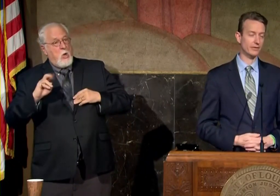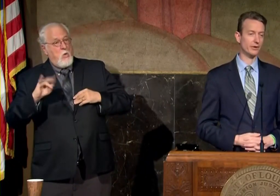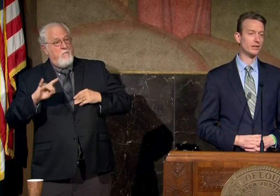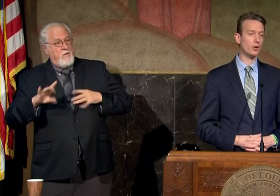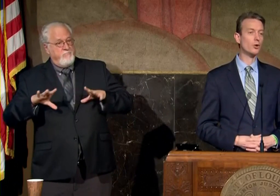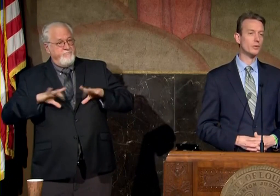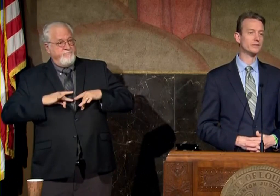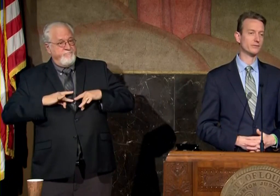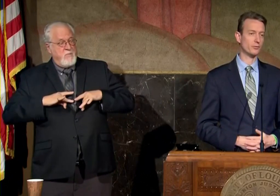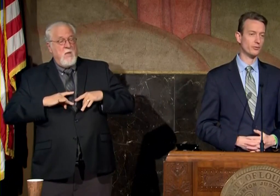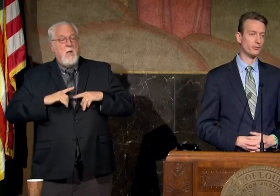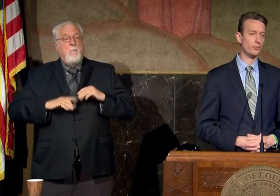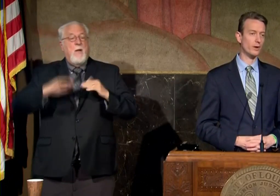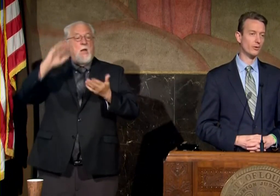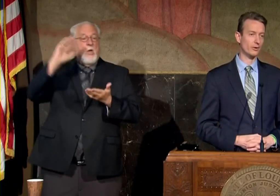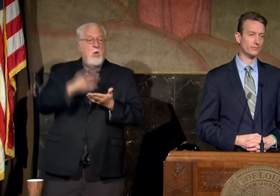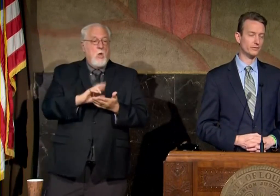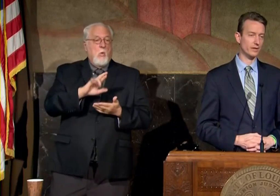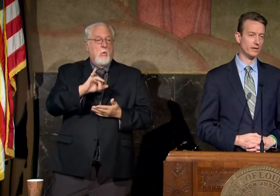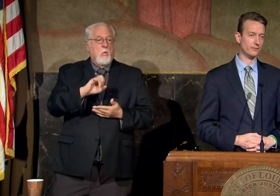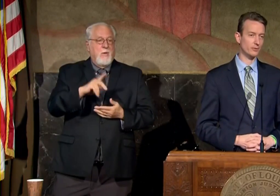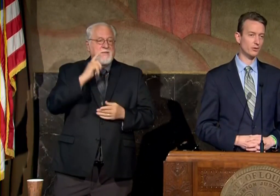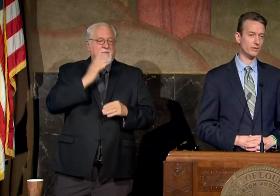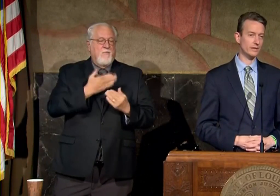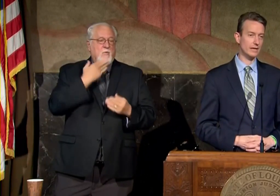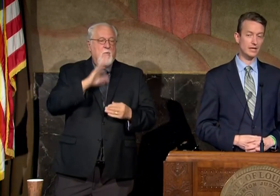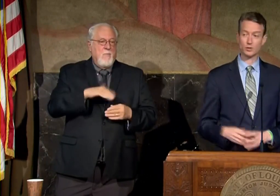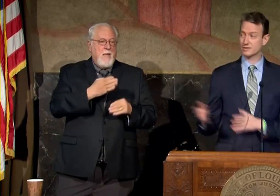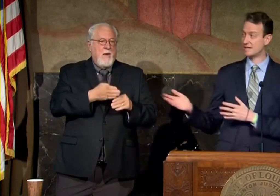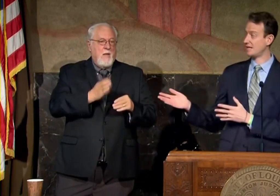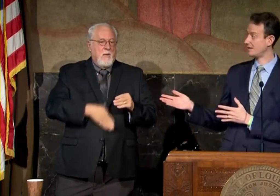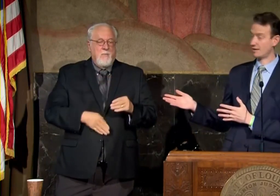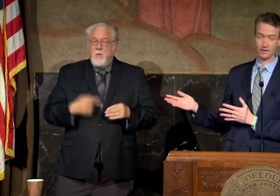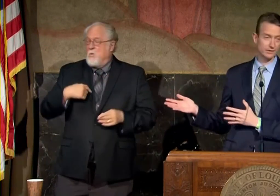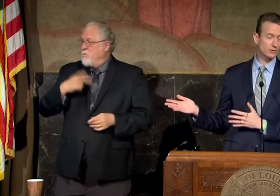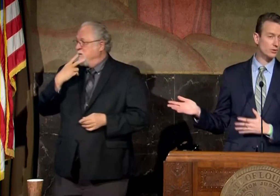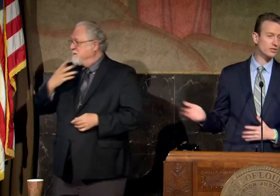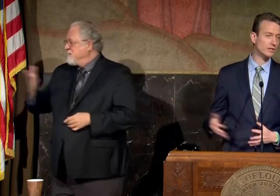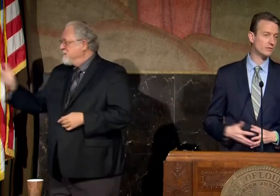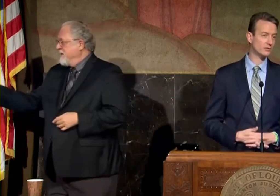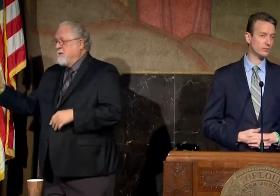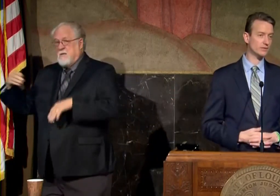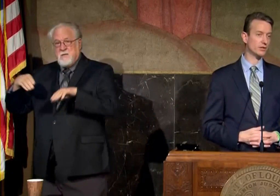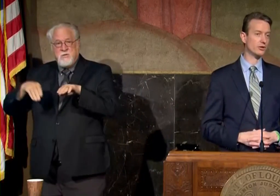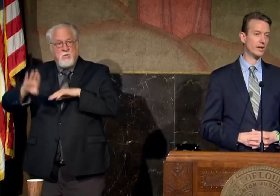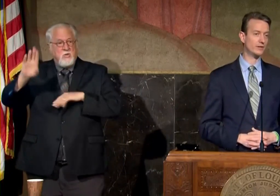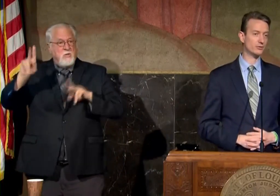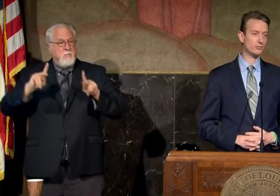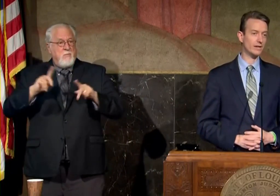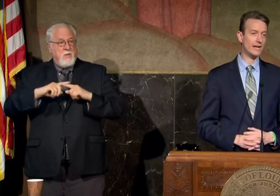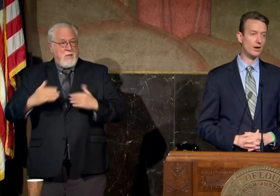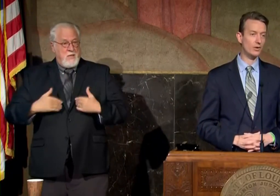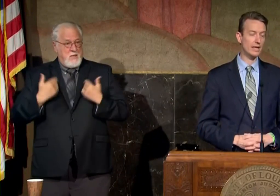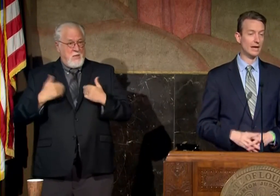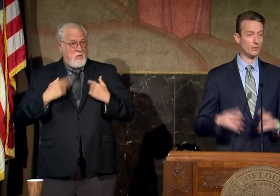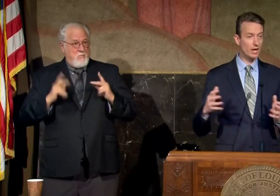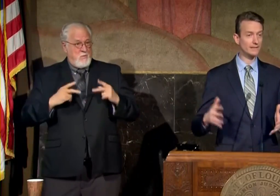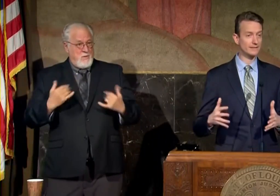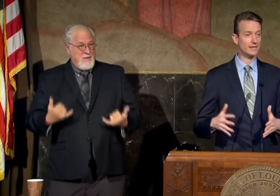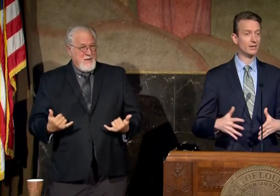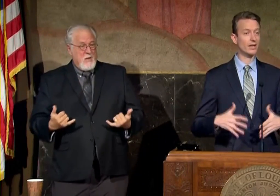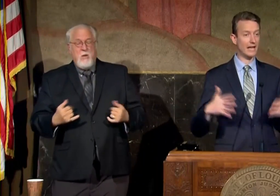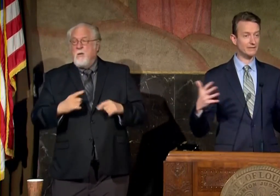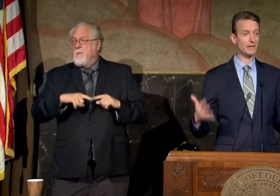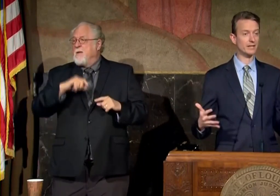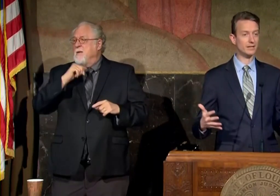they're at lower risks for for poor outcomes uh from covet you know we're seeing a surge in individuals in a younger age group right now and we're not